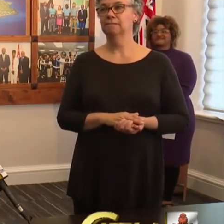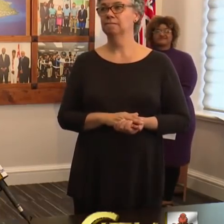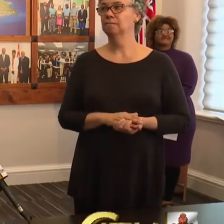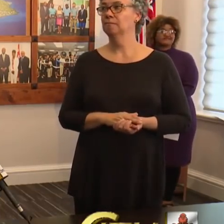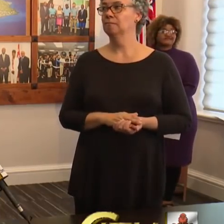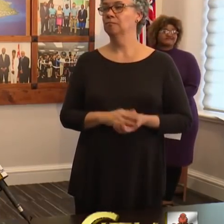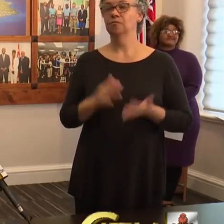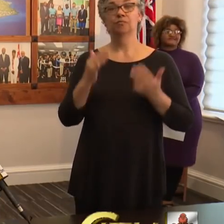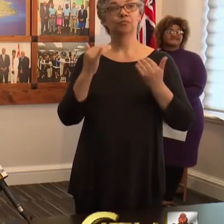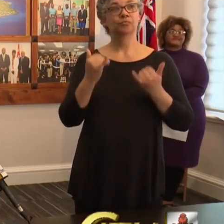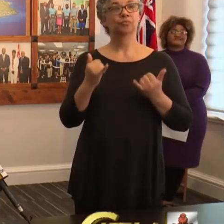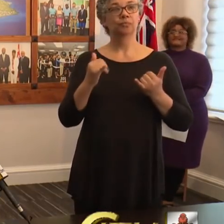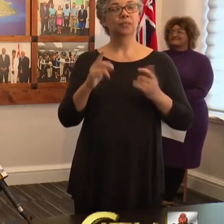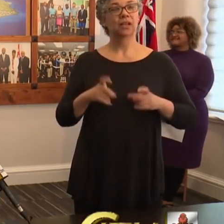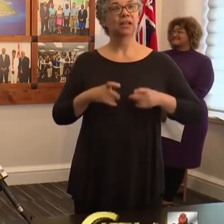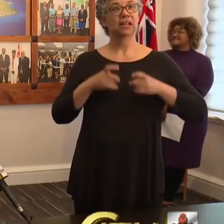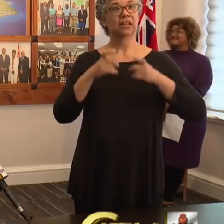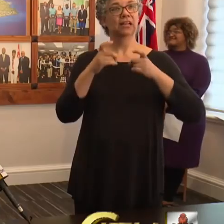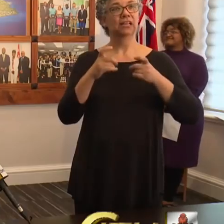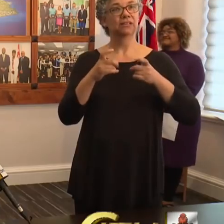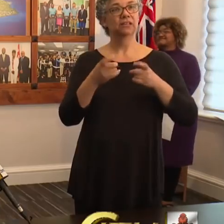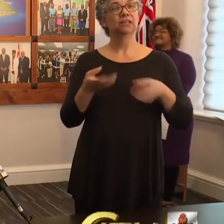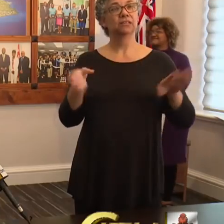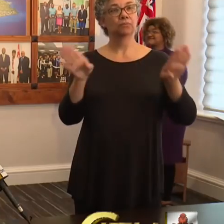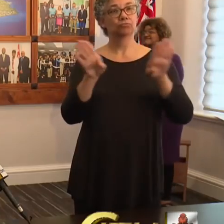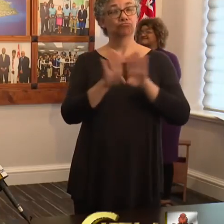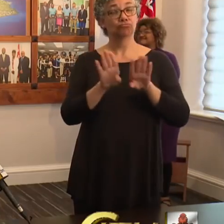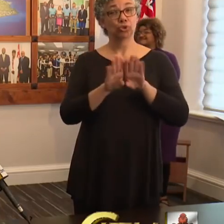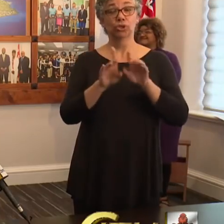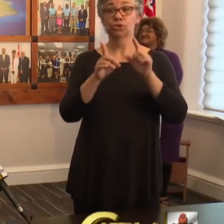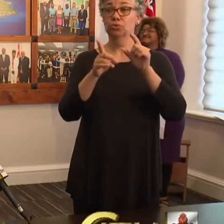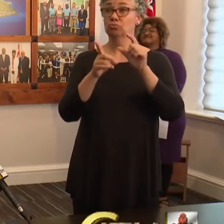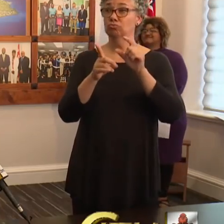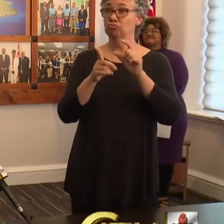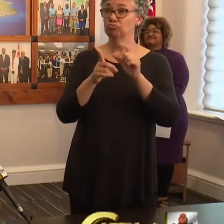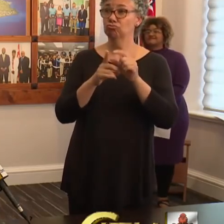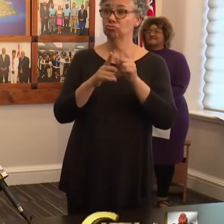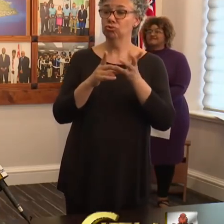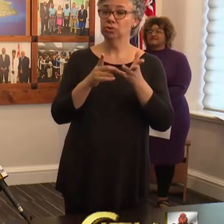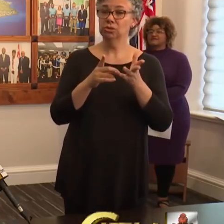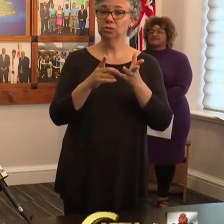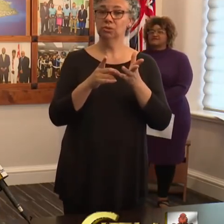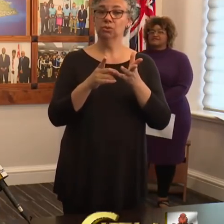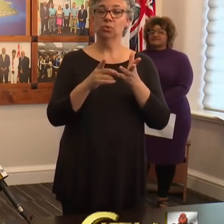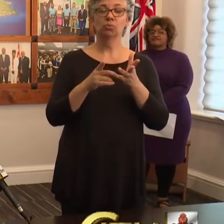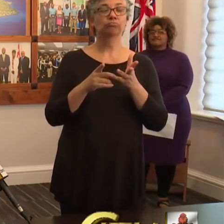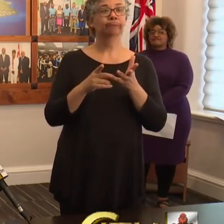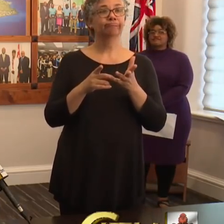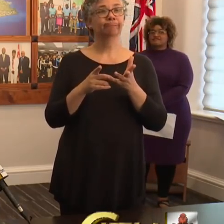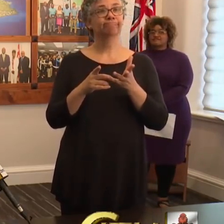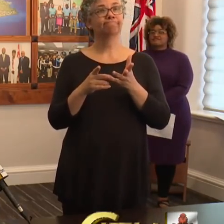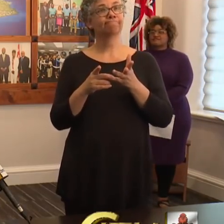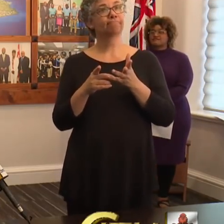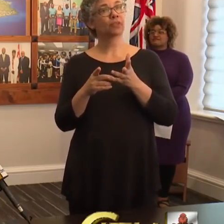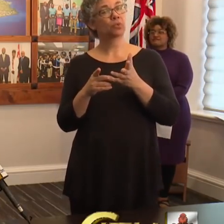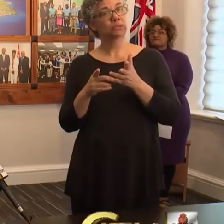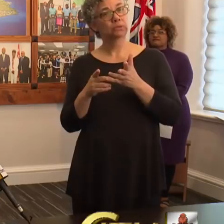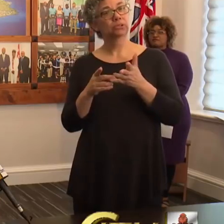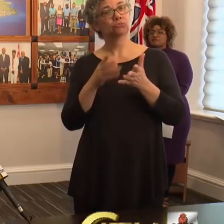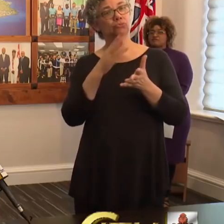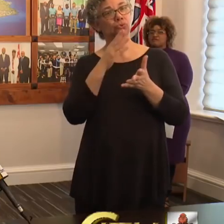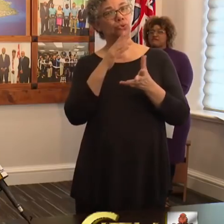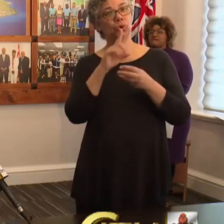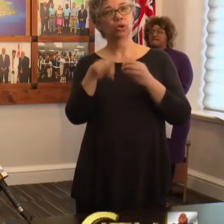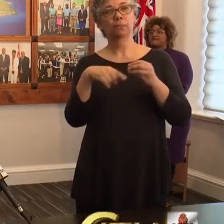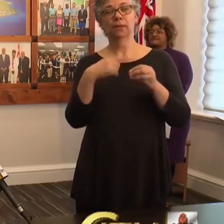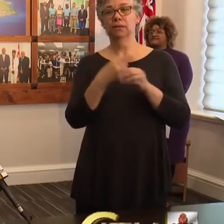Now I'm going to give a few closing remarks while actually covering topics of an emerging homemade